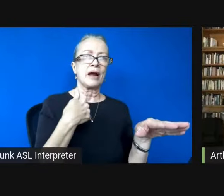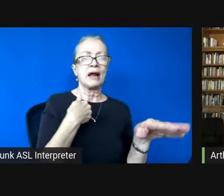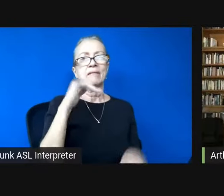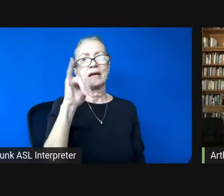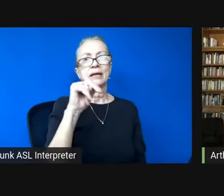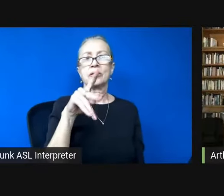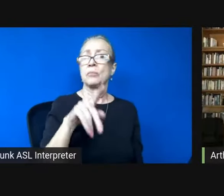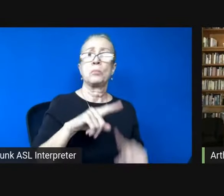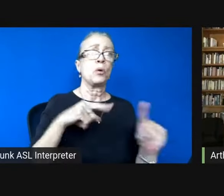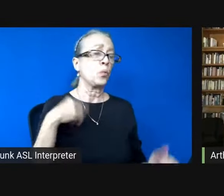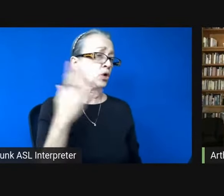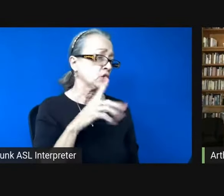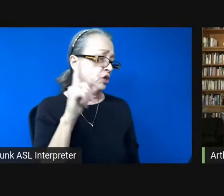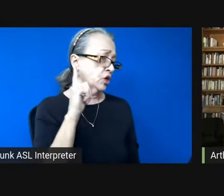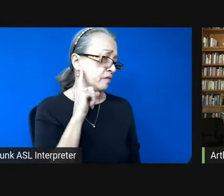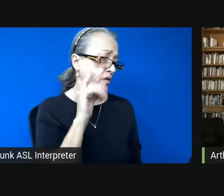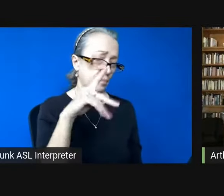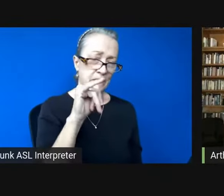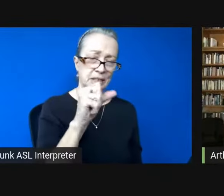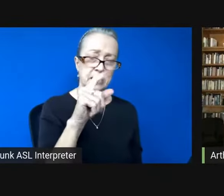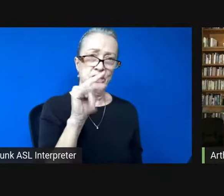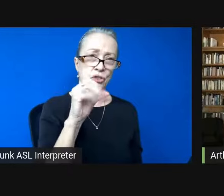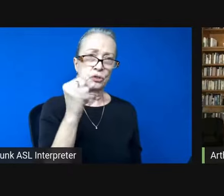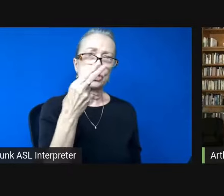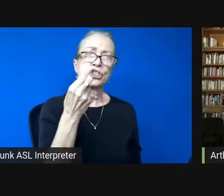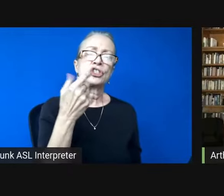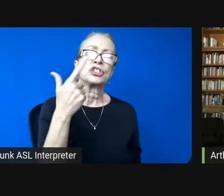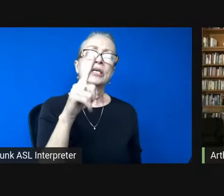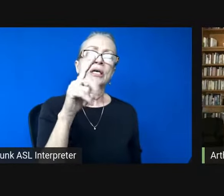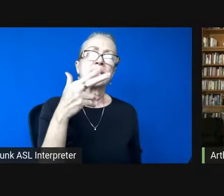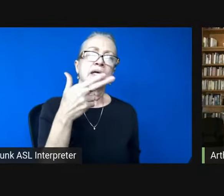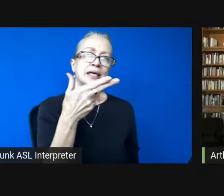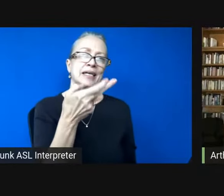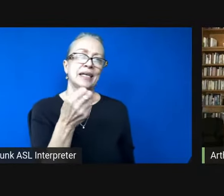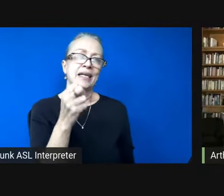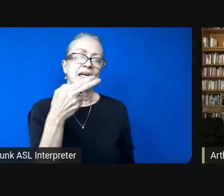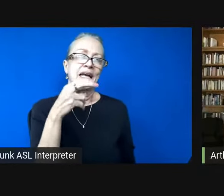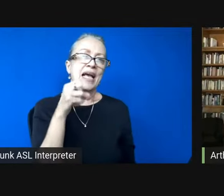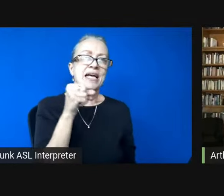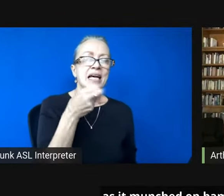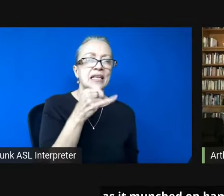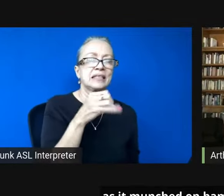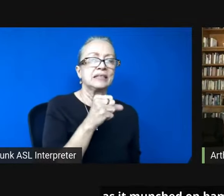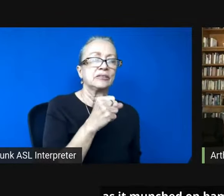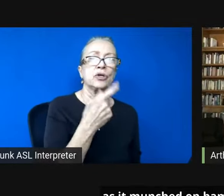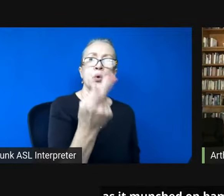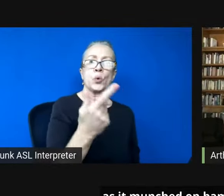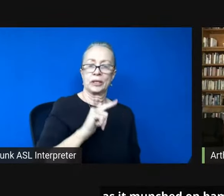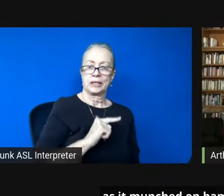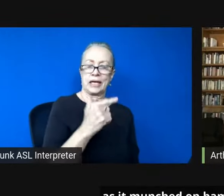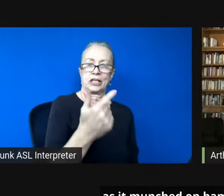a pistachio shall dehist we have taken turns holding a panda as it